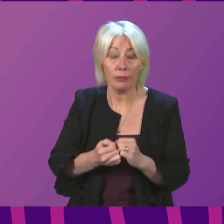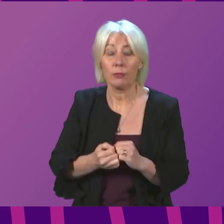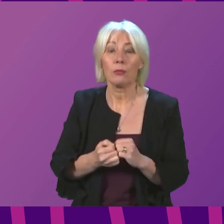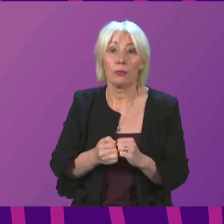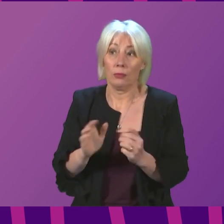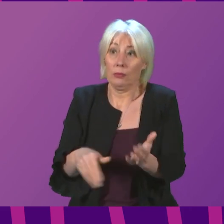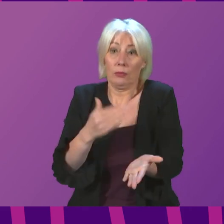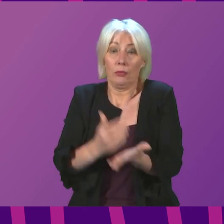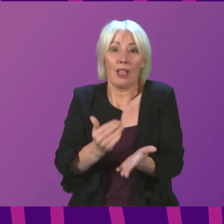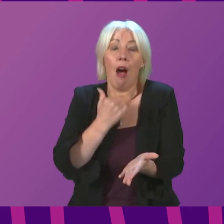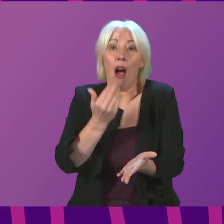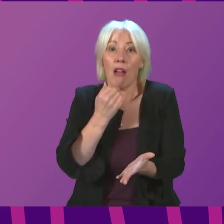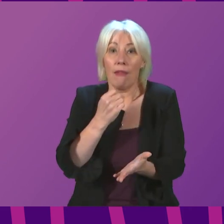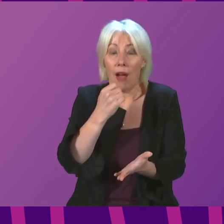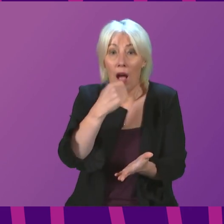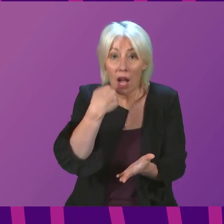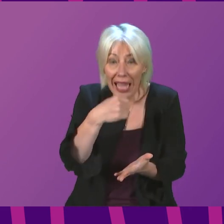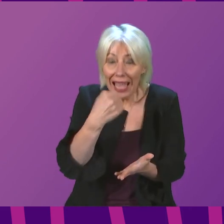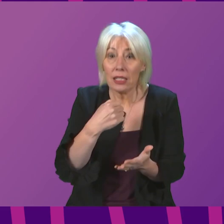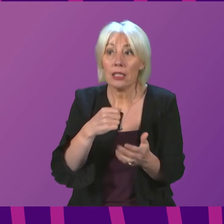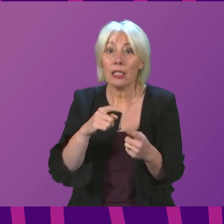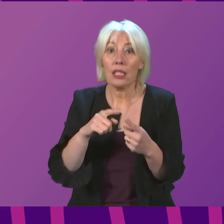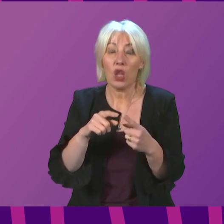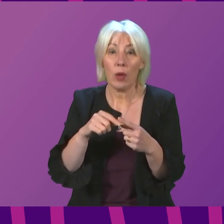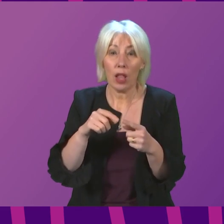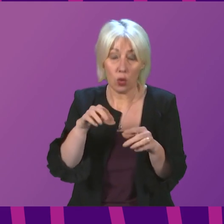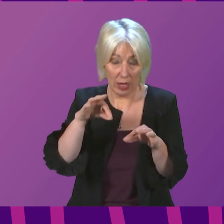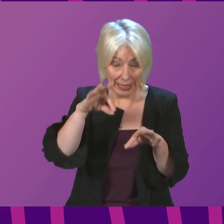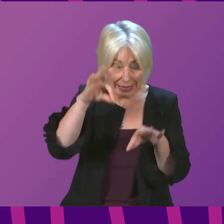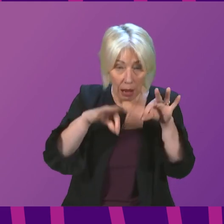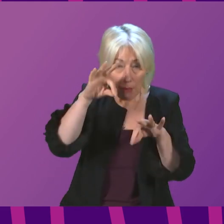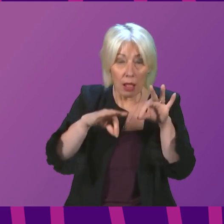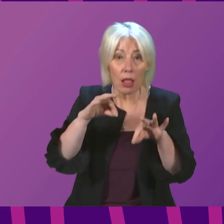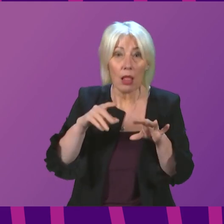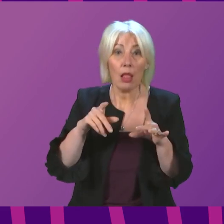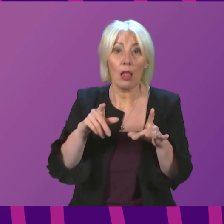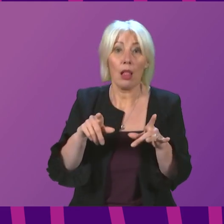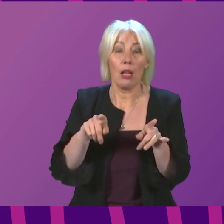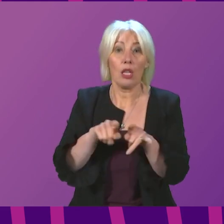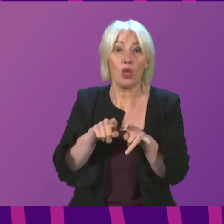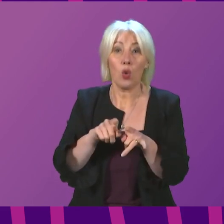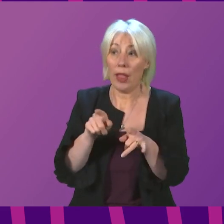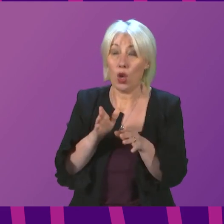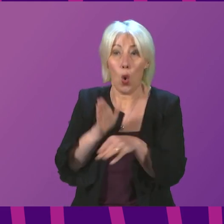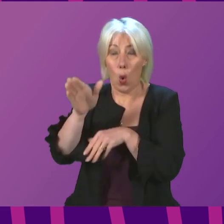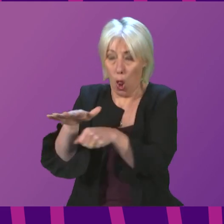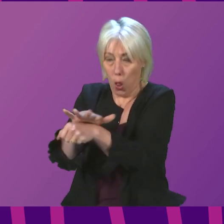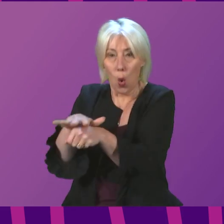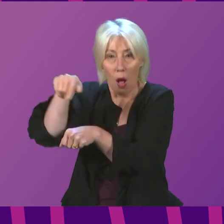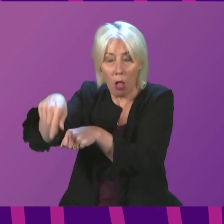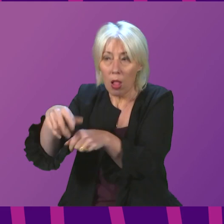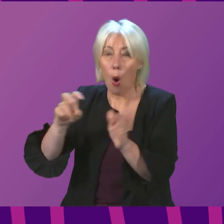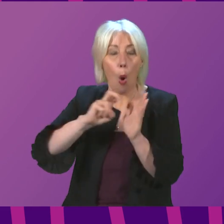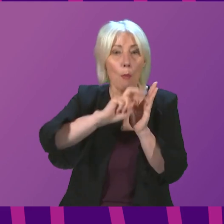an adequate supply of testing, both the sampling capacity, which is the local test sites, the mobile